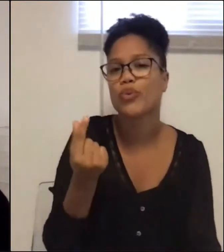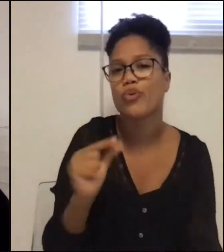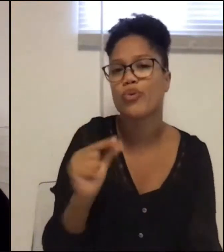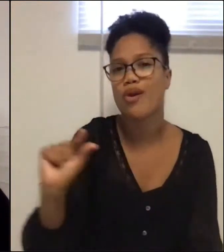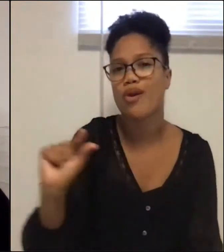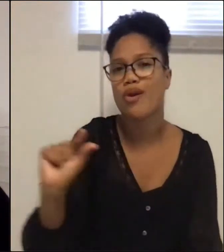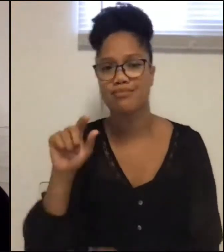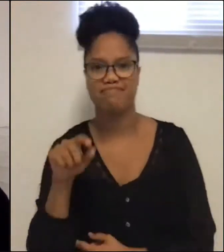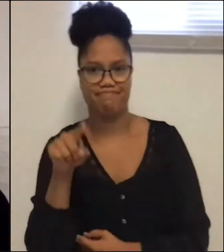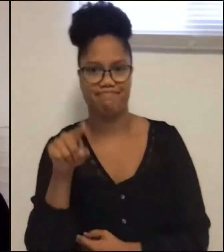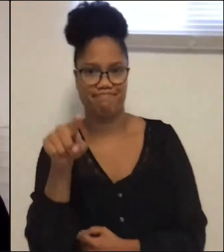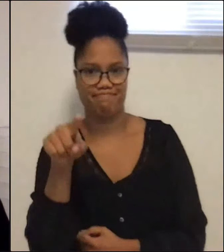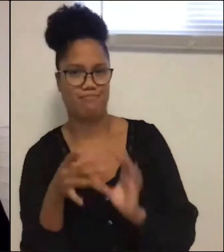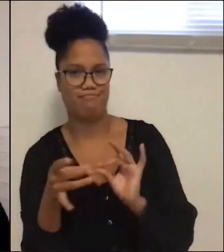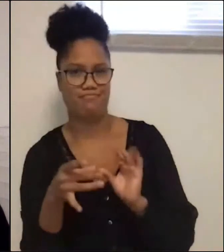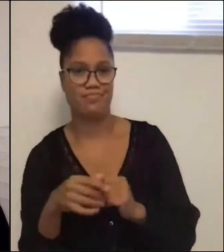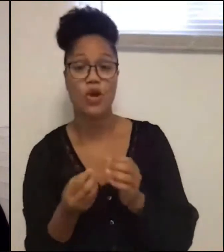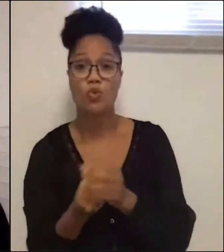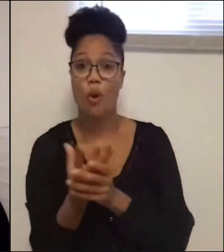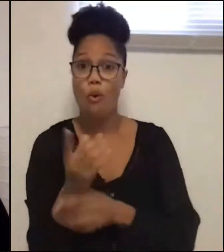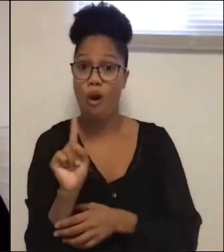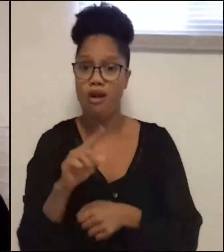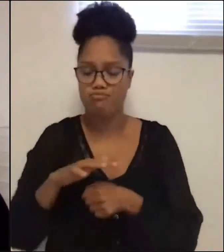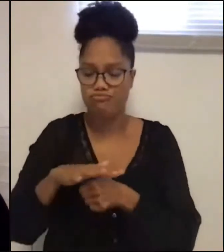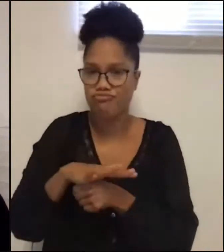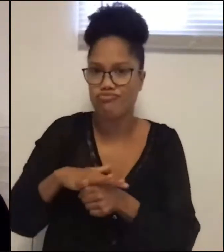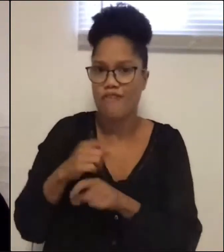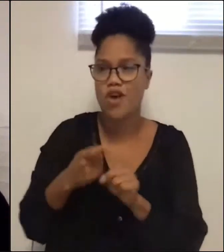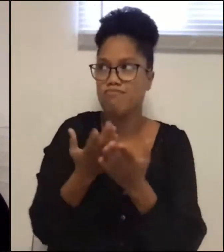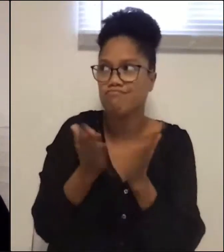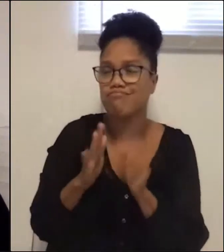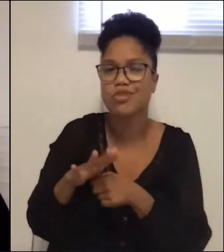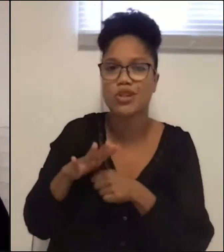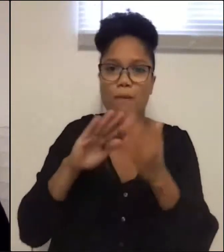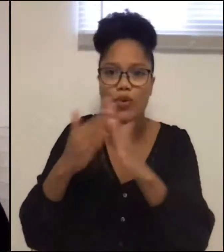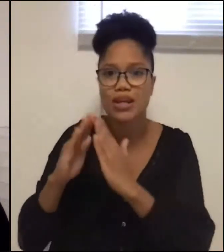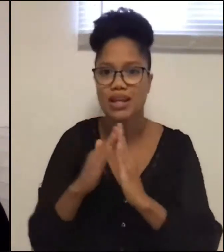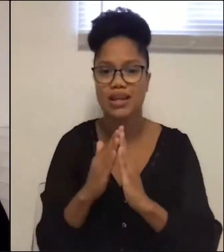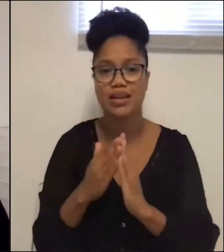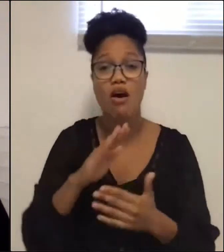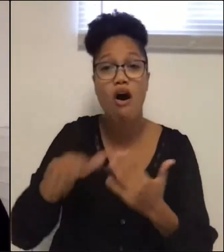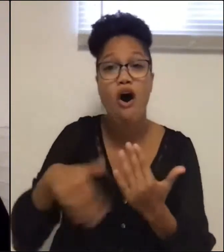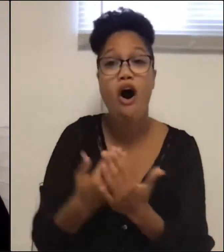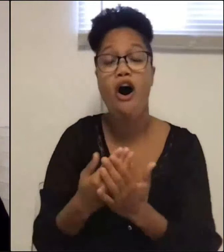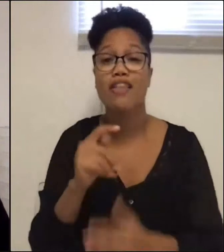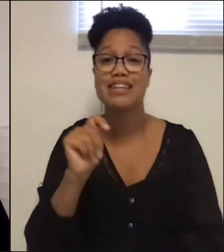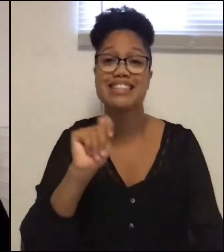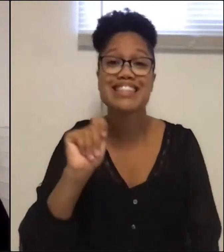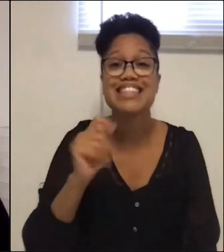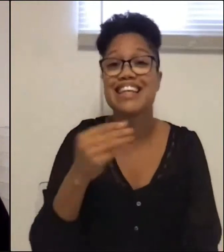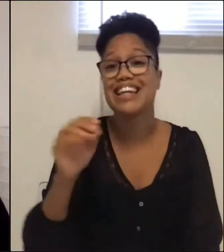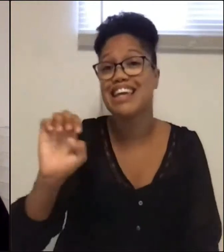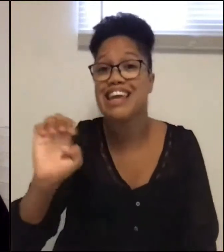Tina says, grown local by the community. All those T's and E's should put